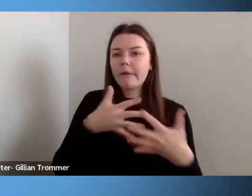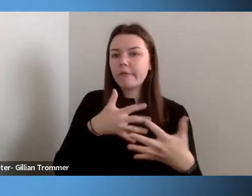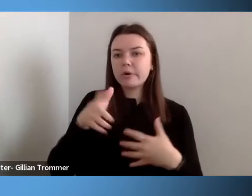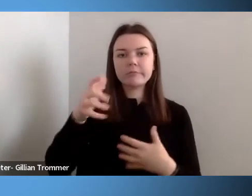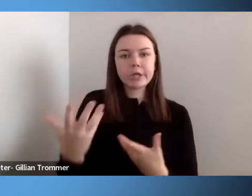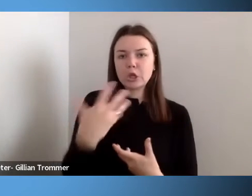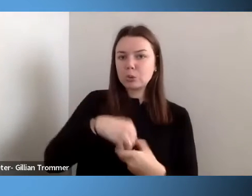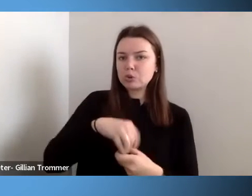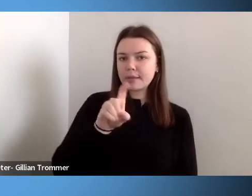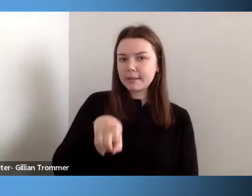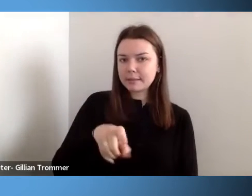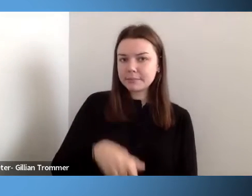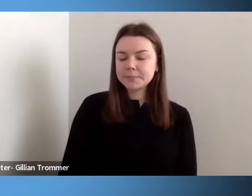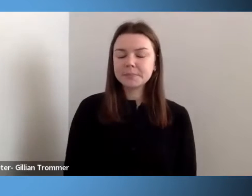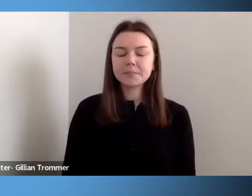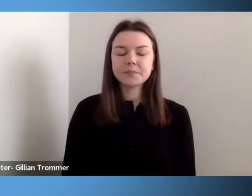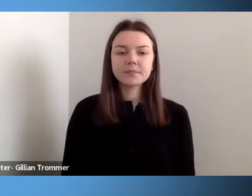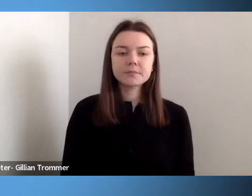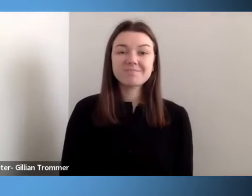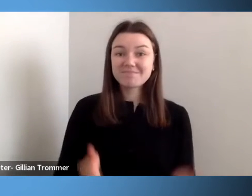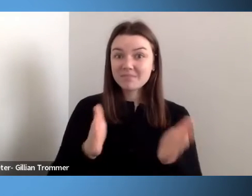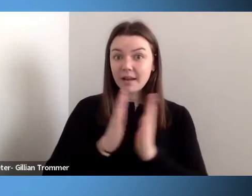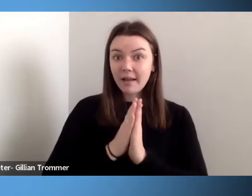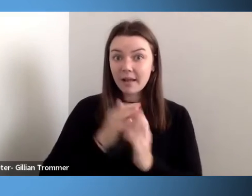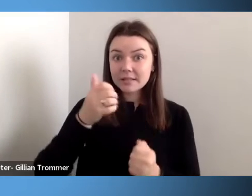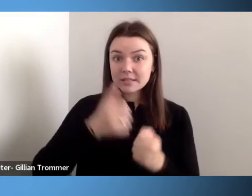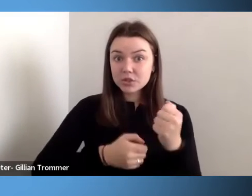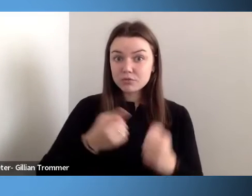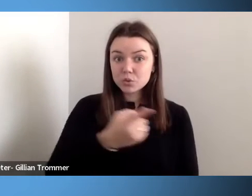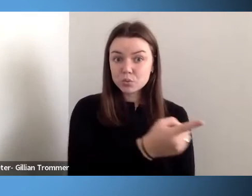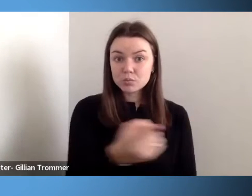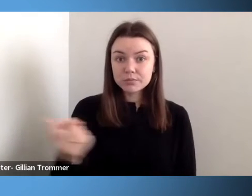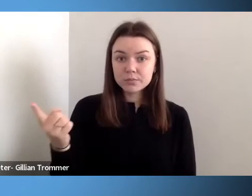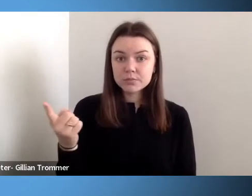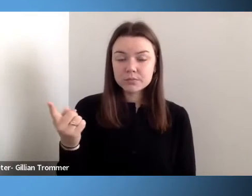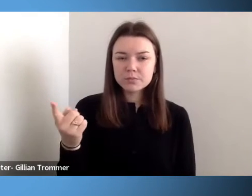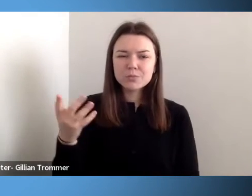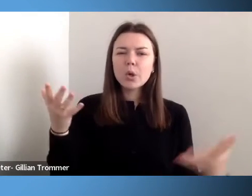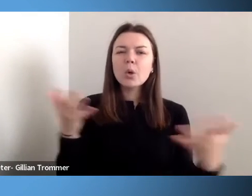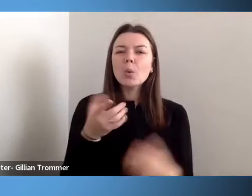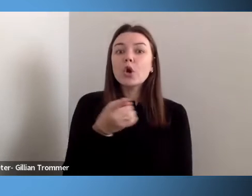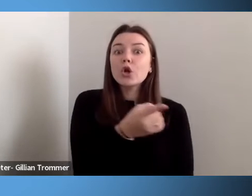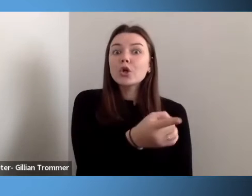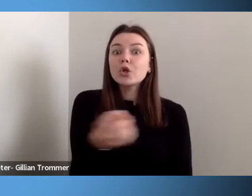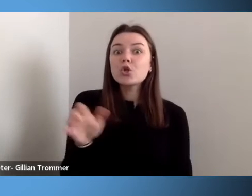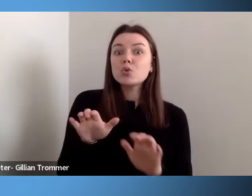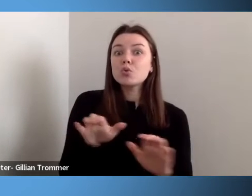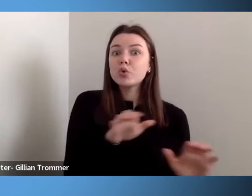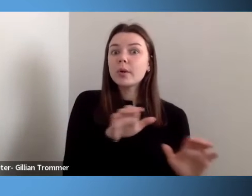each of you, what are you doing to promote the right attitudes,